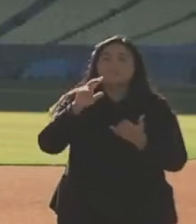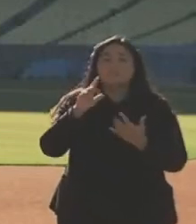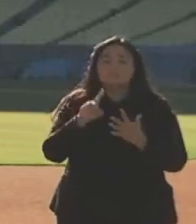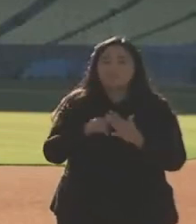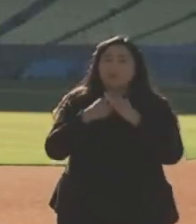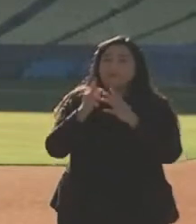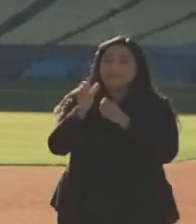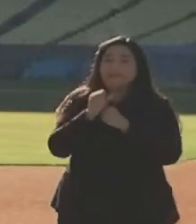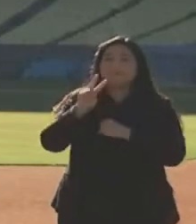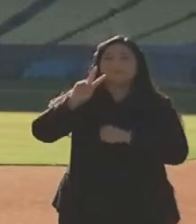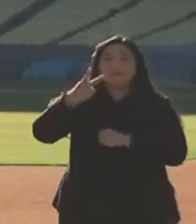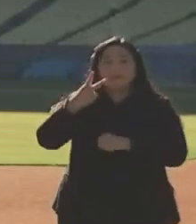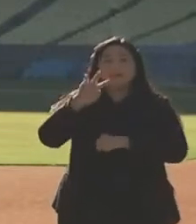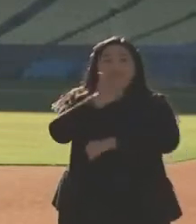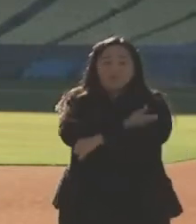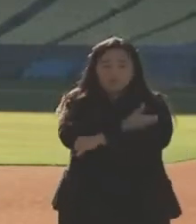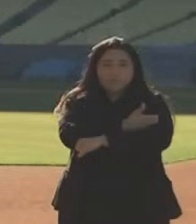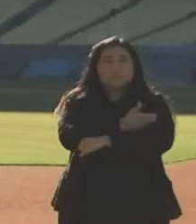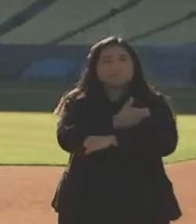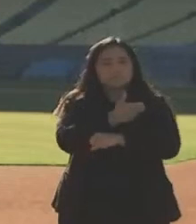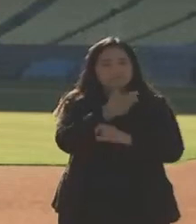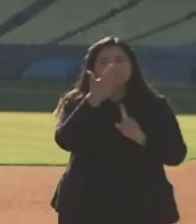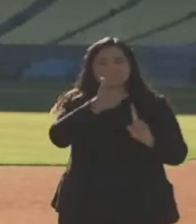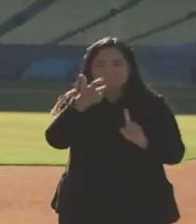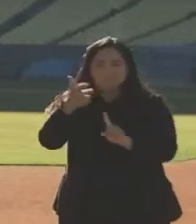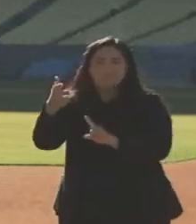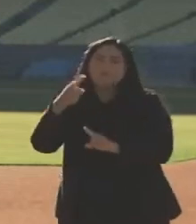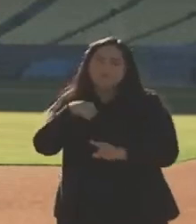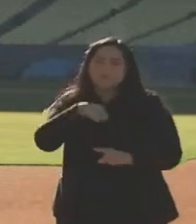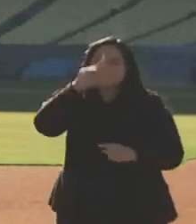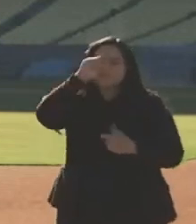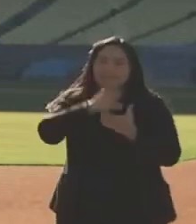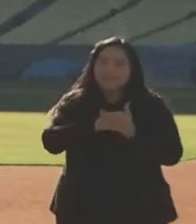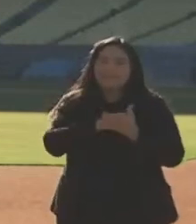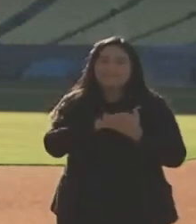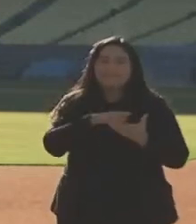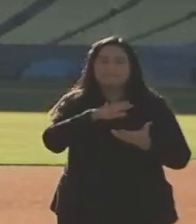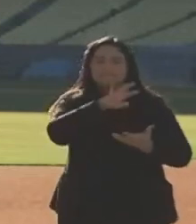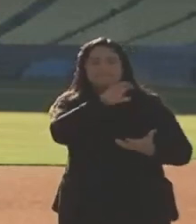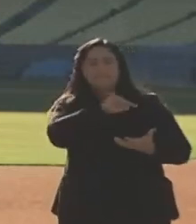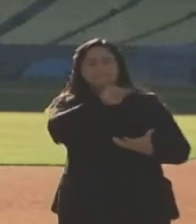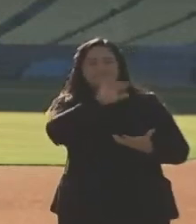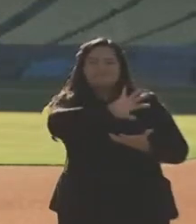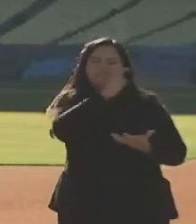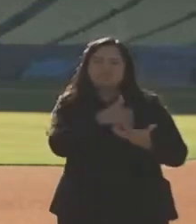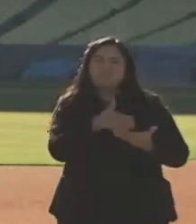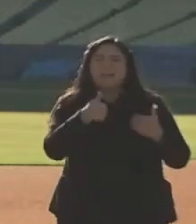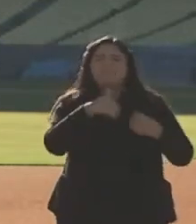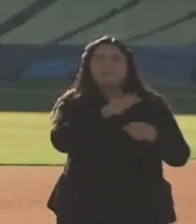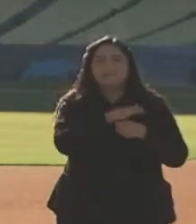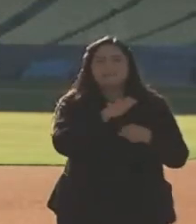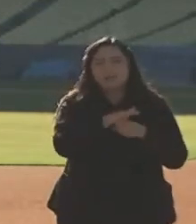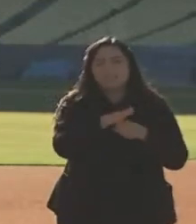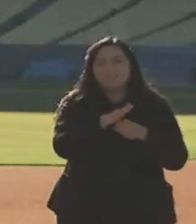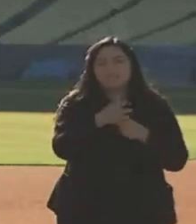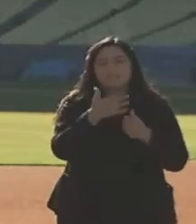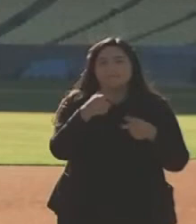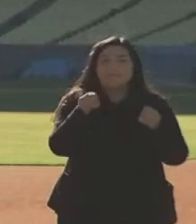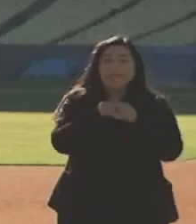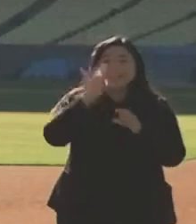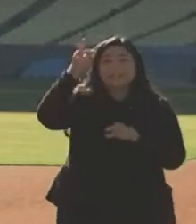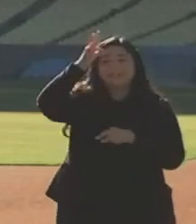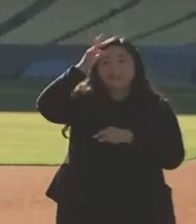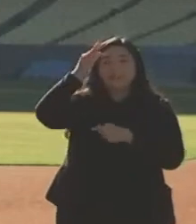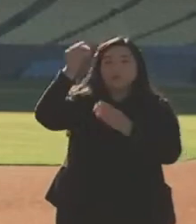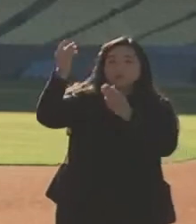and we believe the second doses will be available based upon what we have been assured by the federal administration. That said,